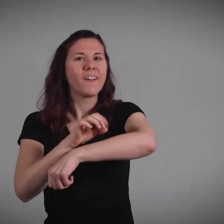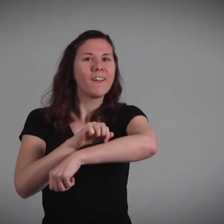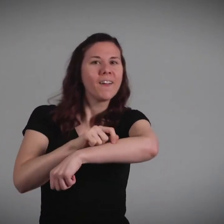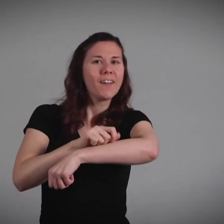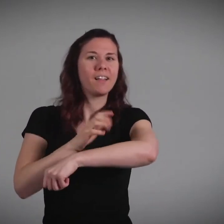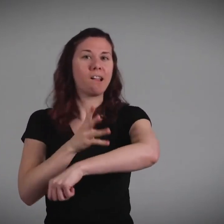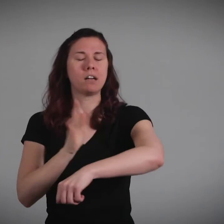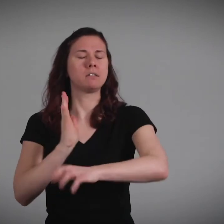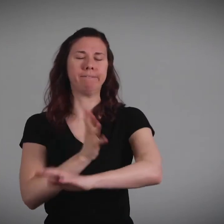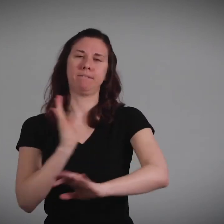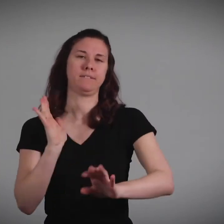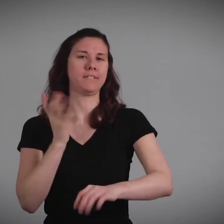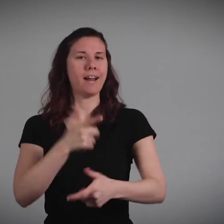the cut. Let it heal.